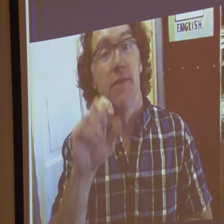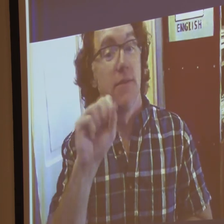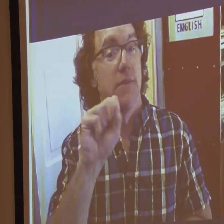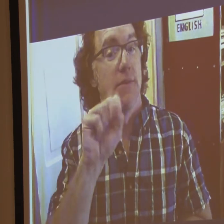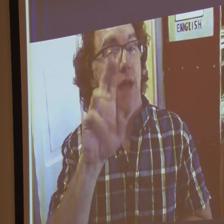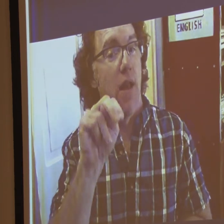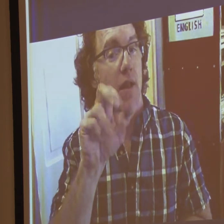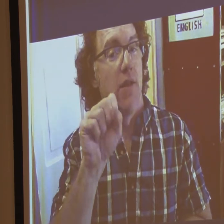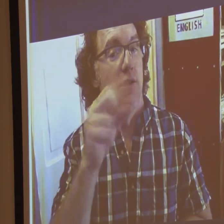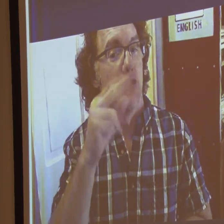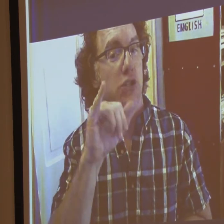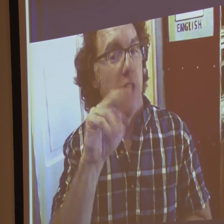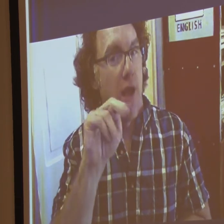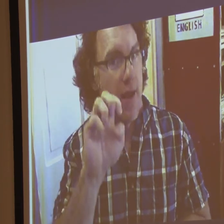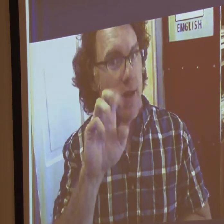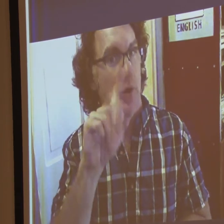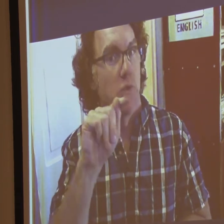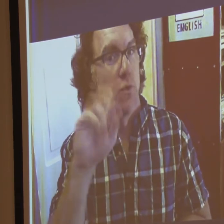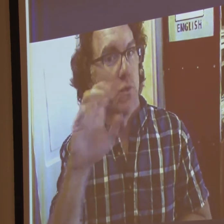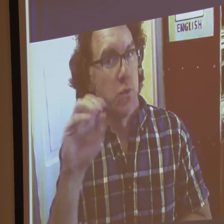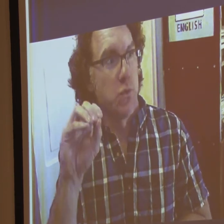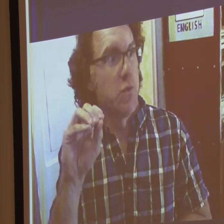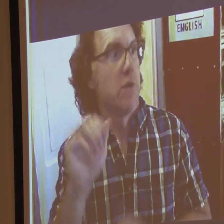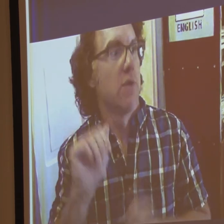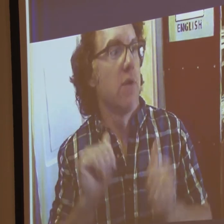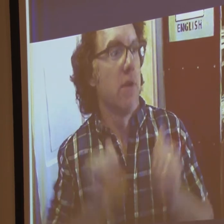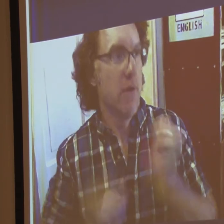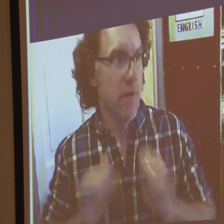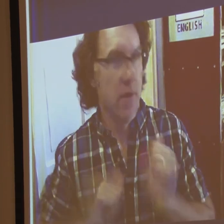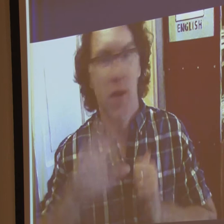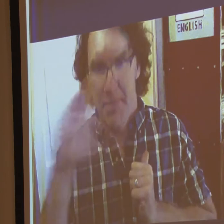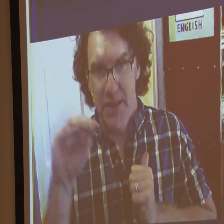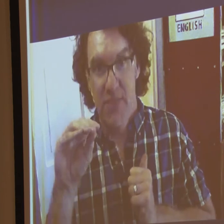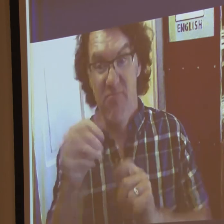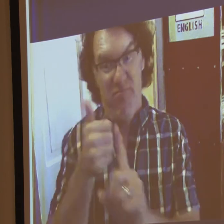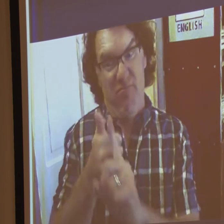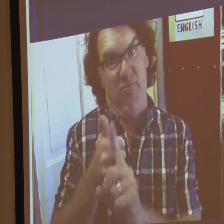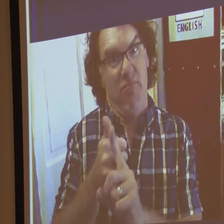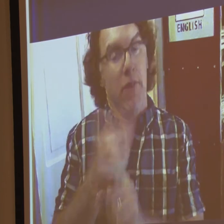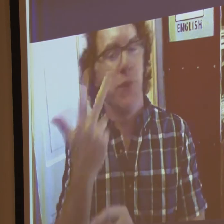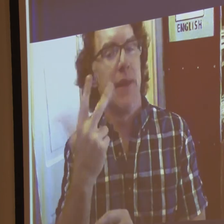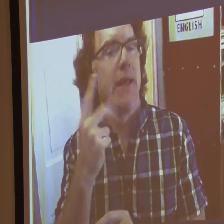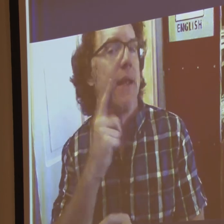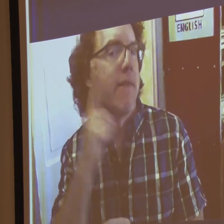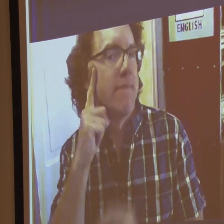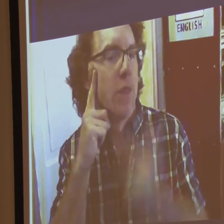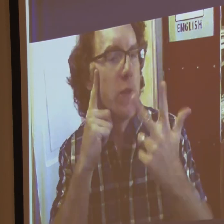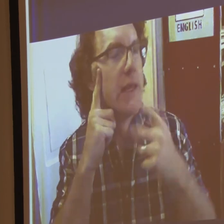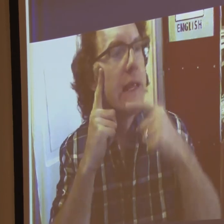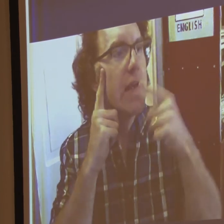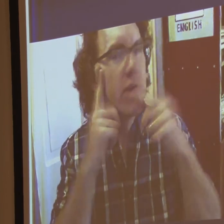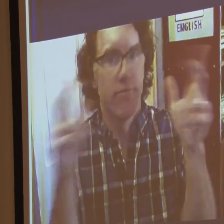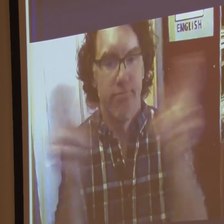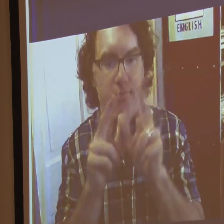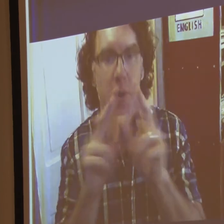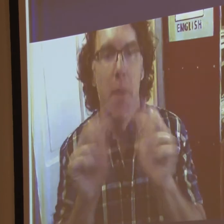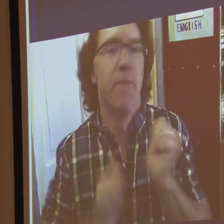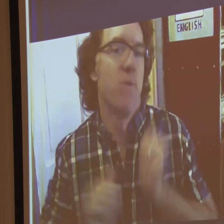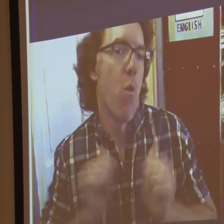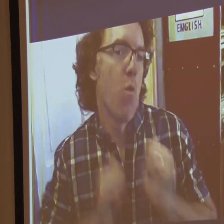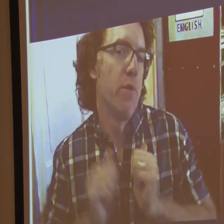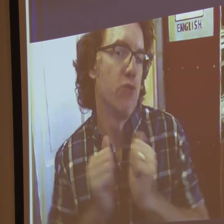So when I was there, I had the opportunity to join a traveling theater company called Sunshine 2.